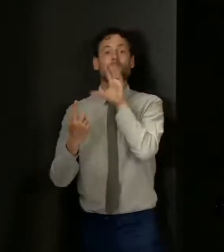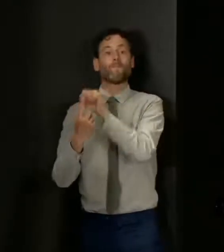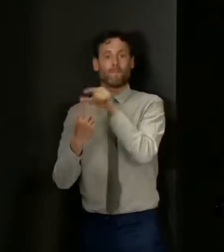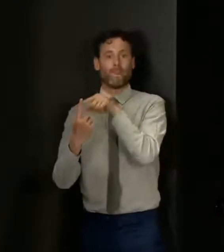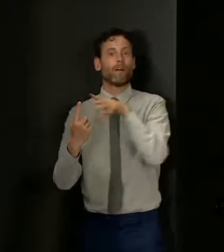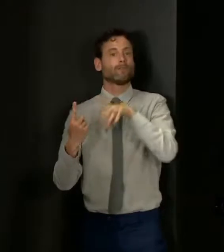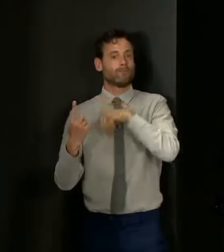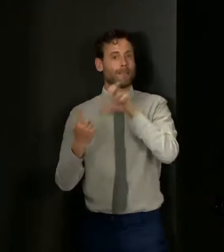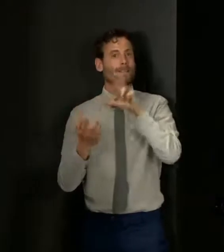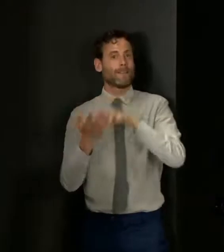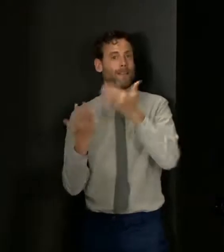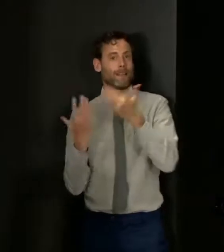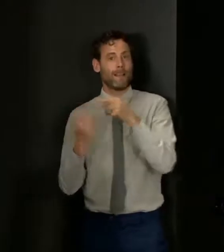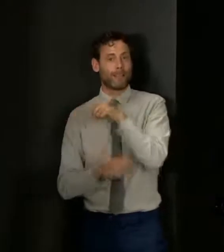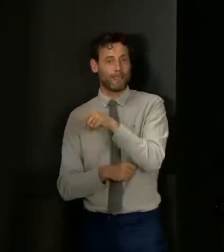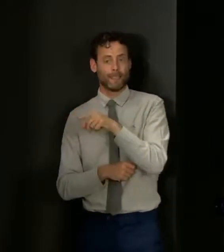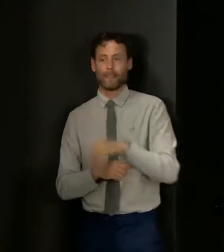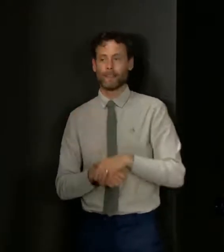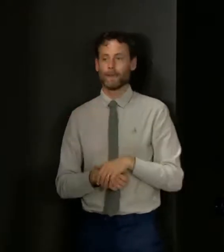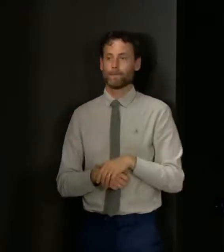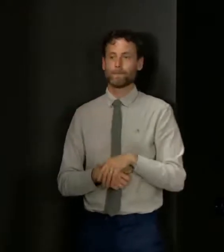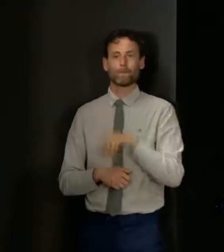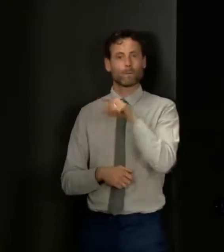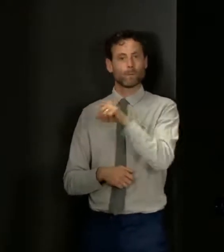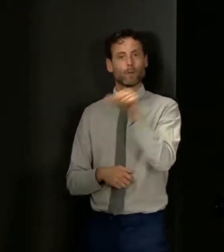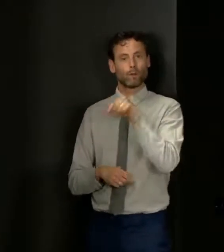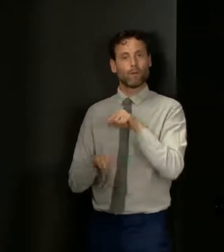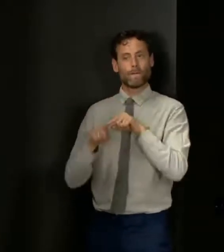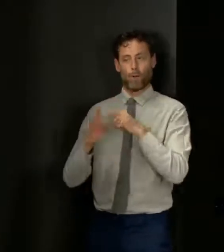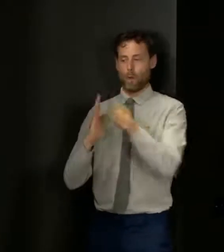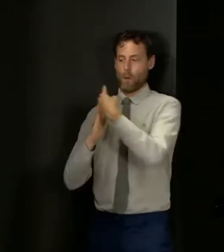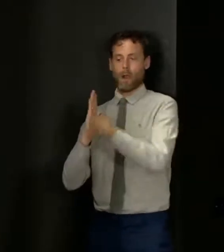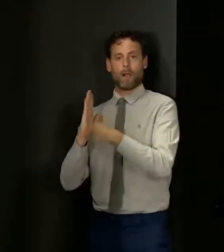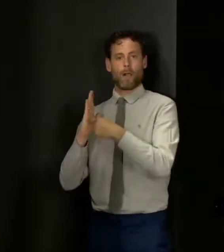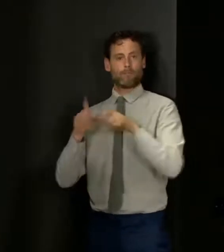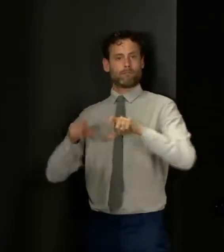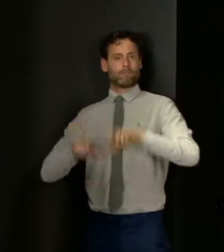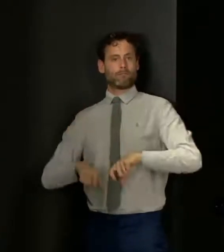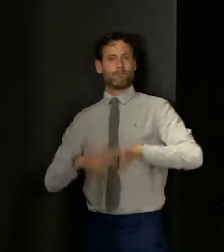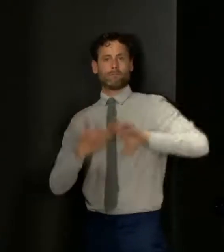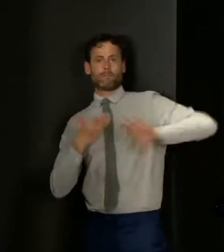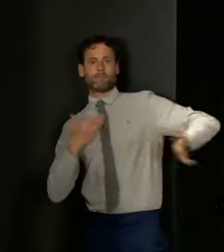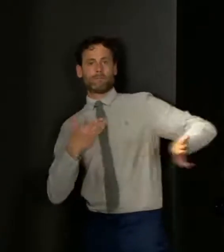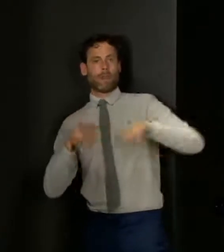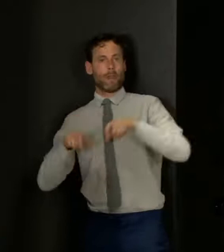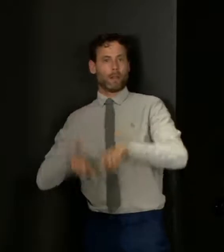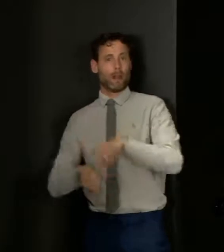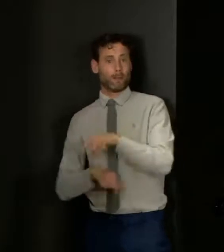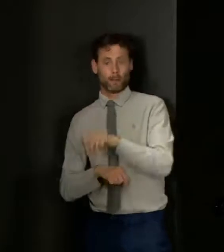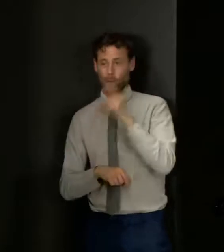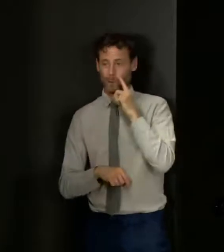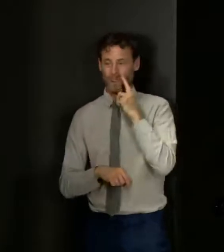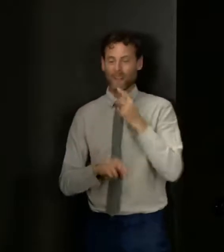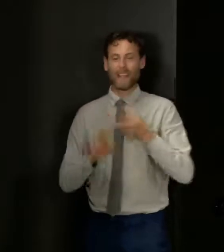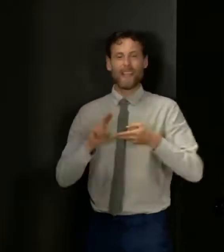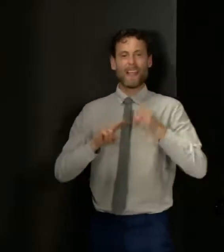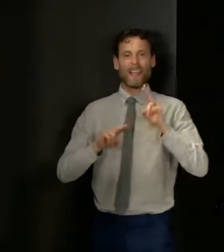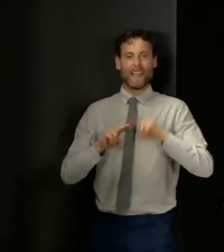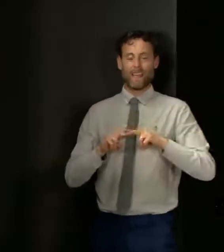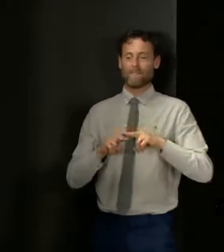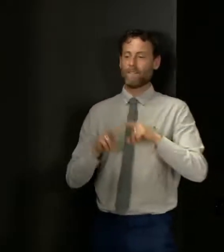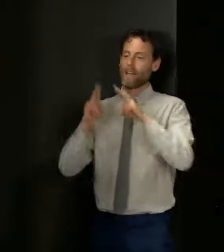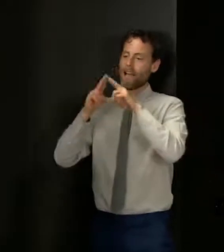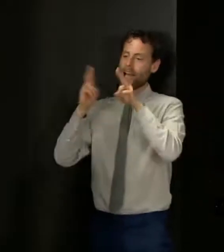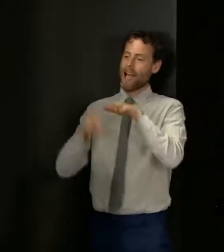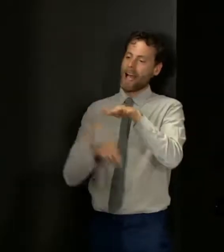should be kind of following the kind of guidance for isolating at that point in time. If it's someone who's within a